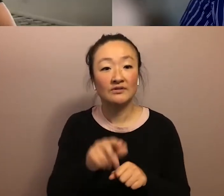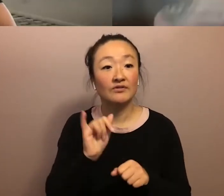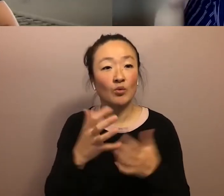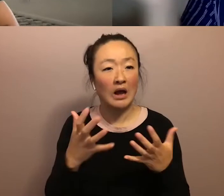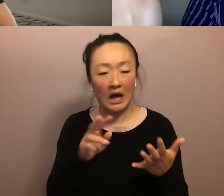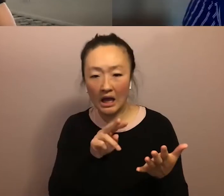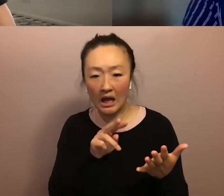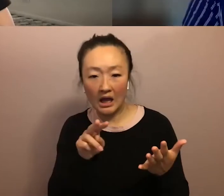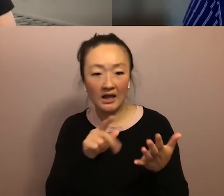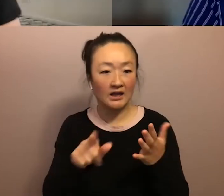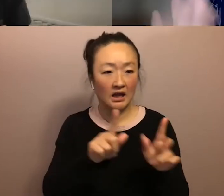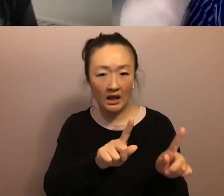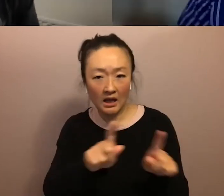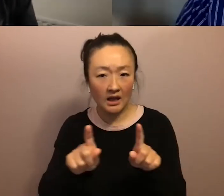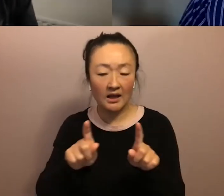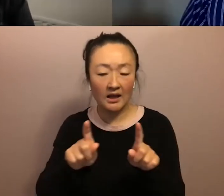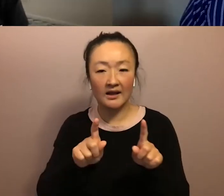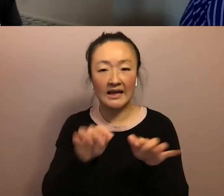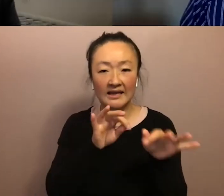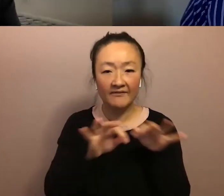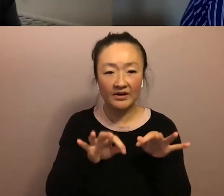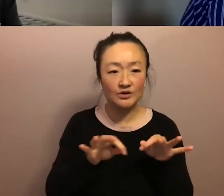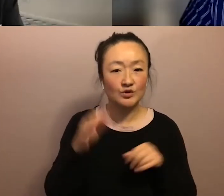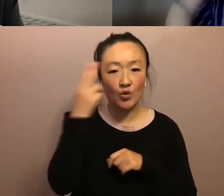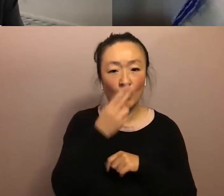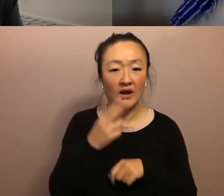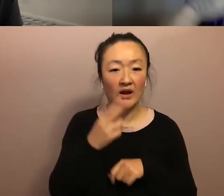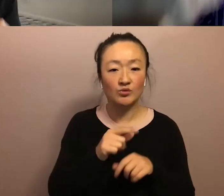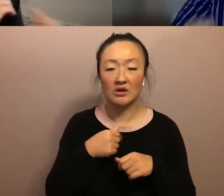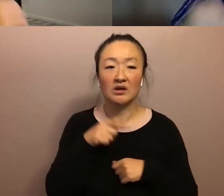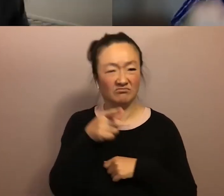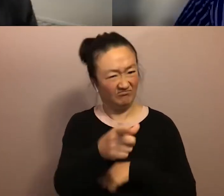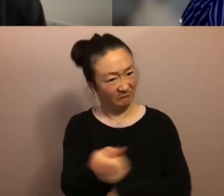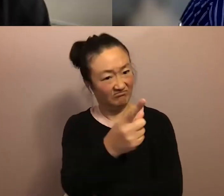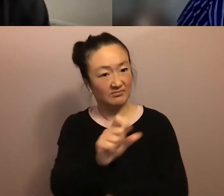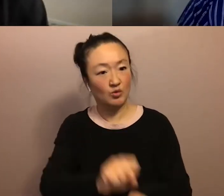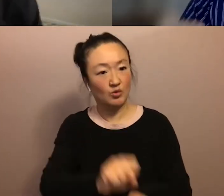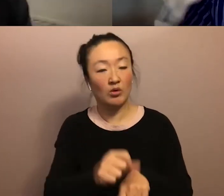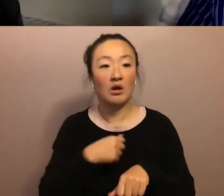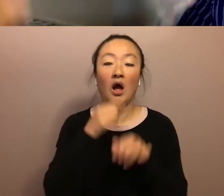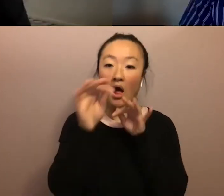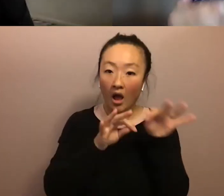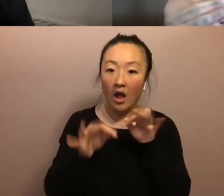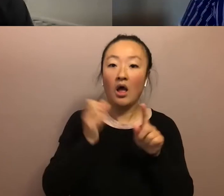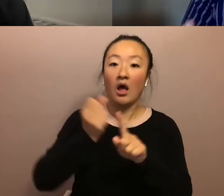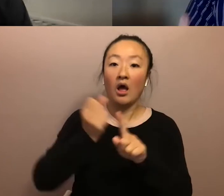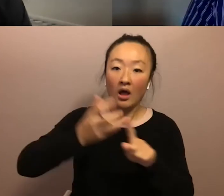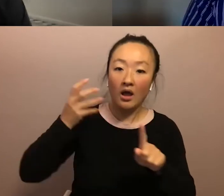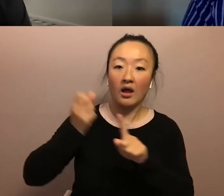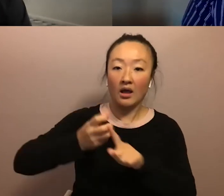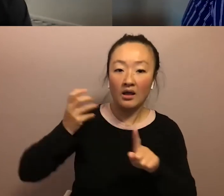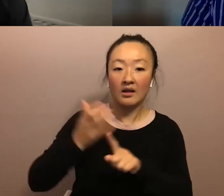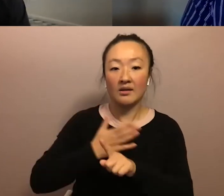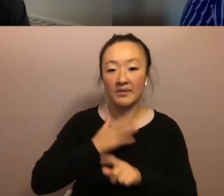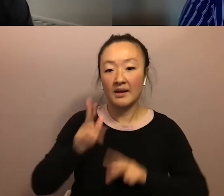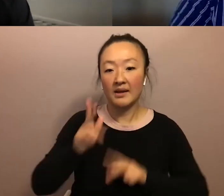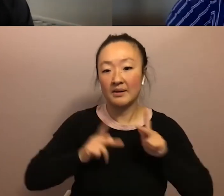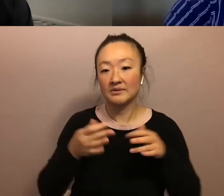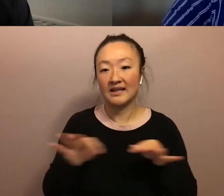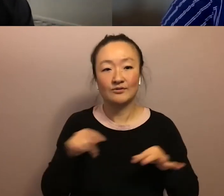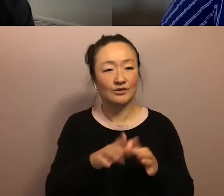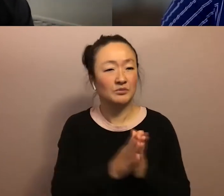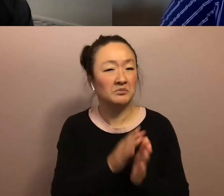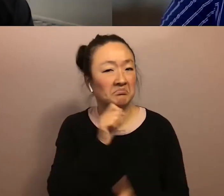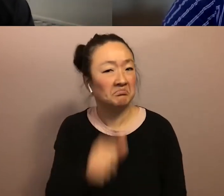to survey definitions of Hawaiian terms. You're like, you go do the work. I'm not about to define every part of my people's language in this book.